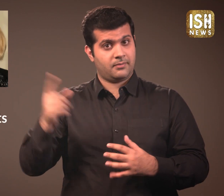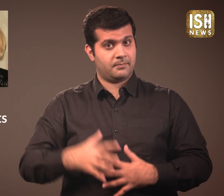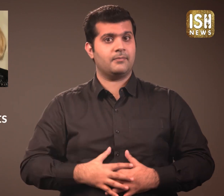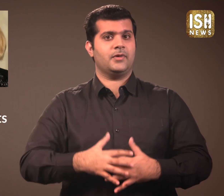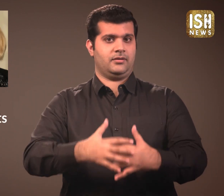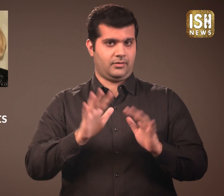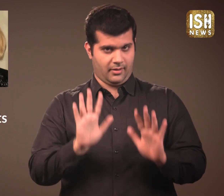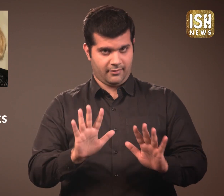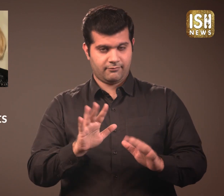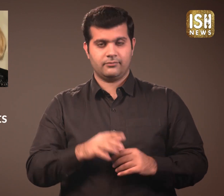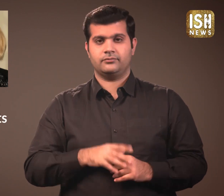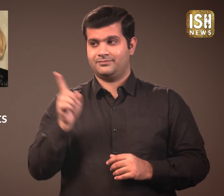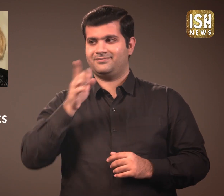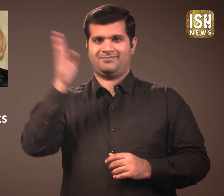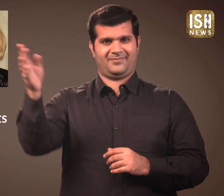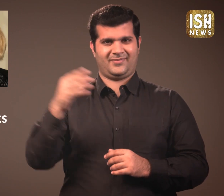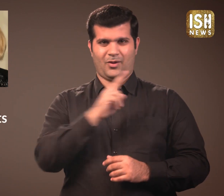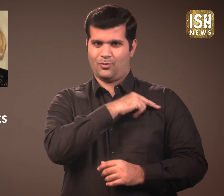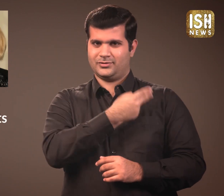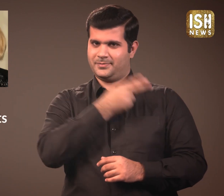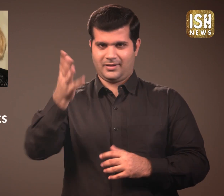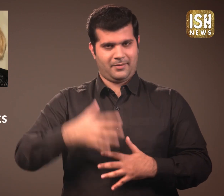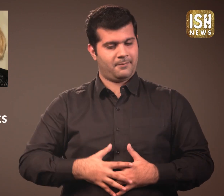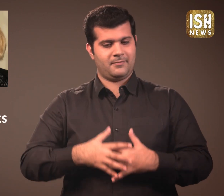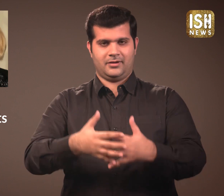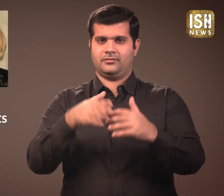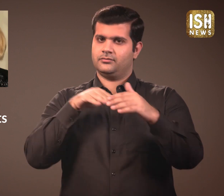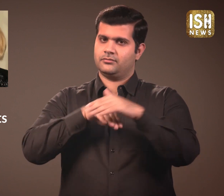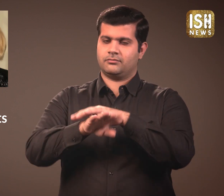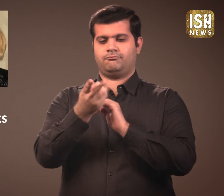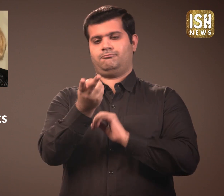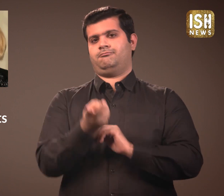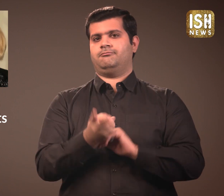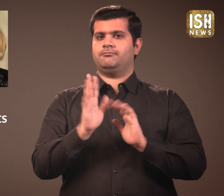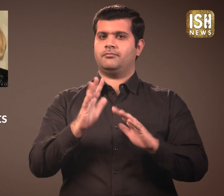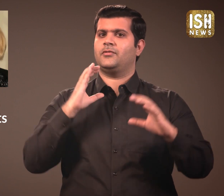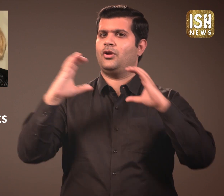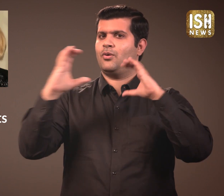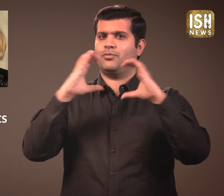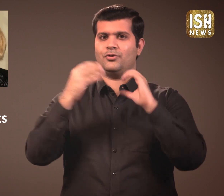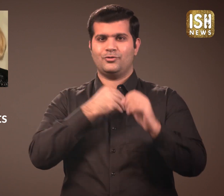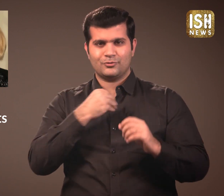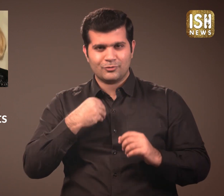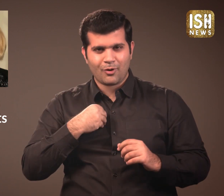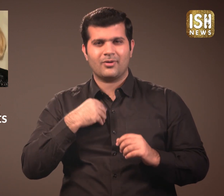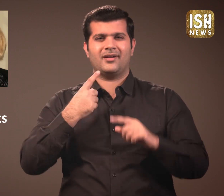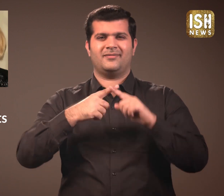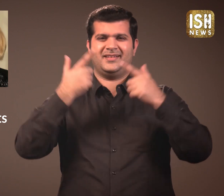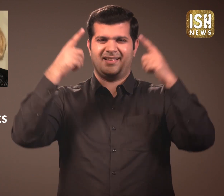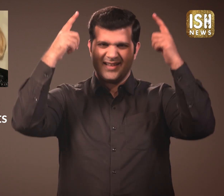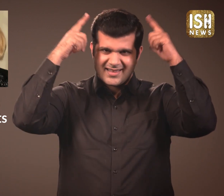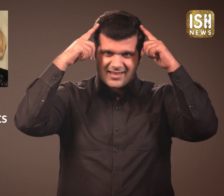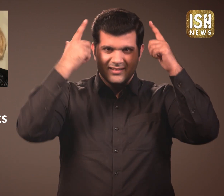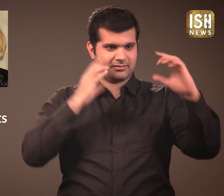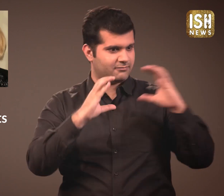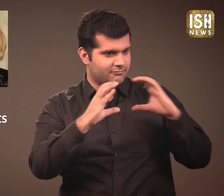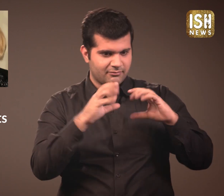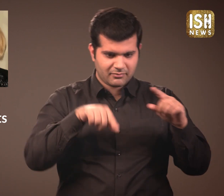She was pregnant. When she was pregnant, she was taken to the hospital. At the hospital, she communicated with her